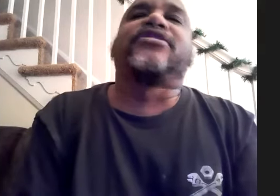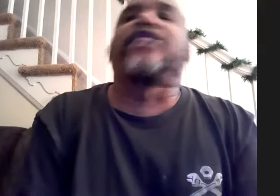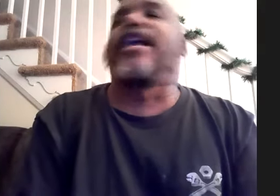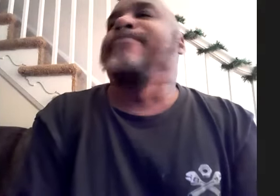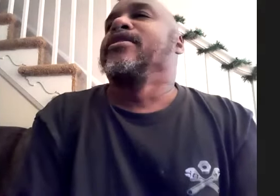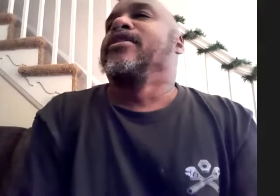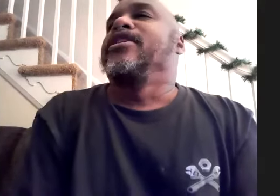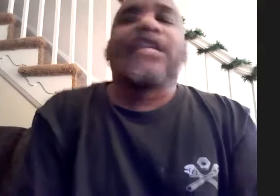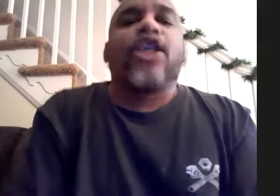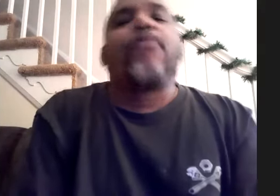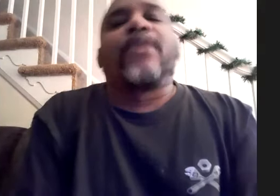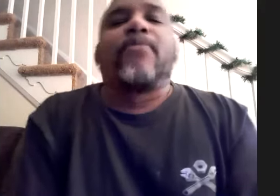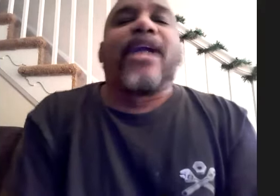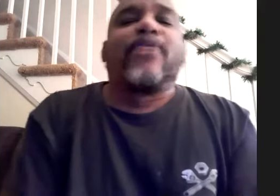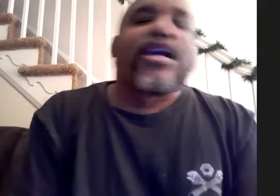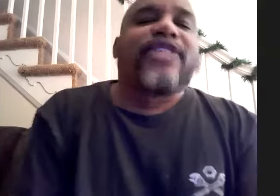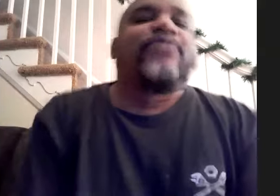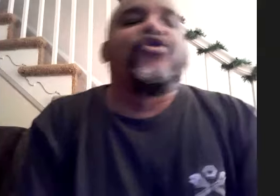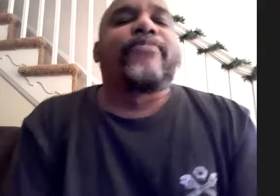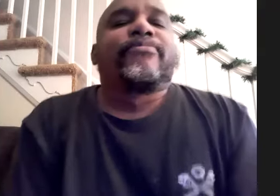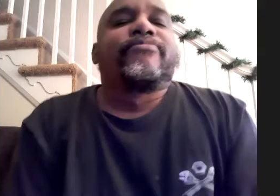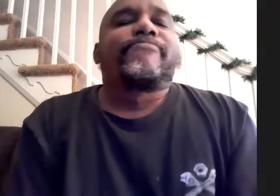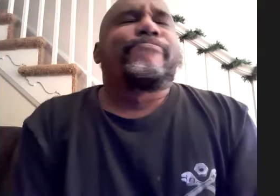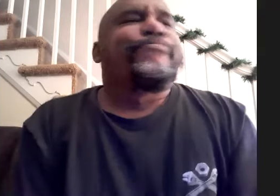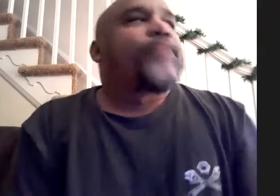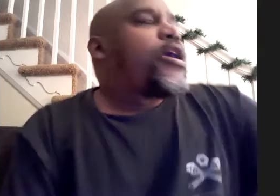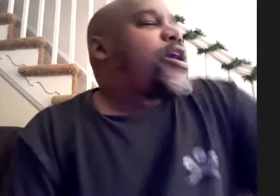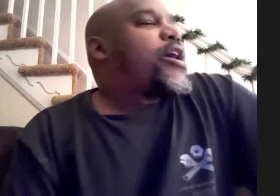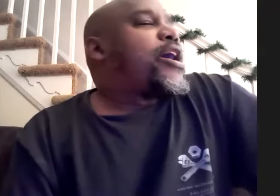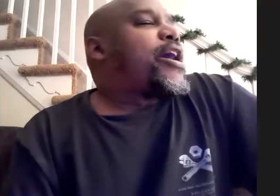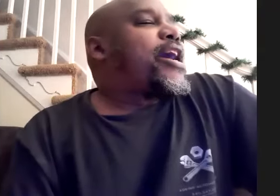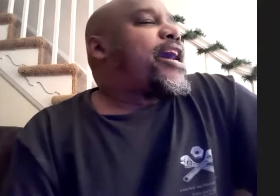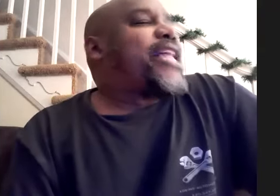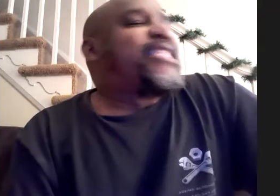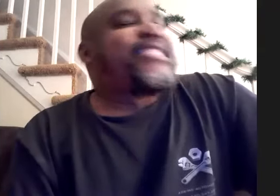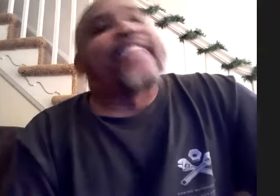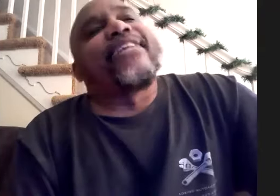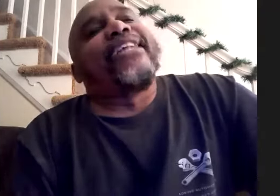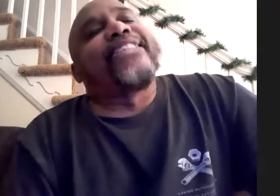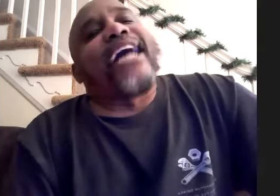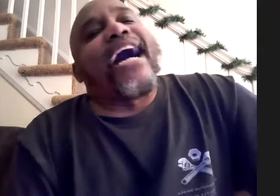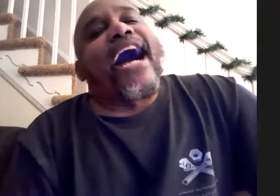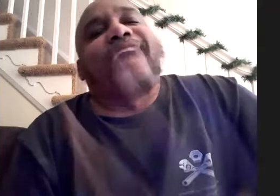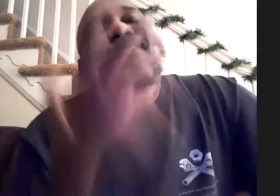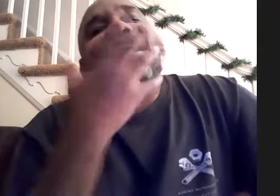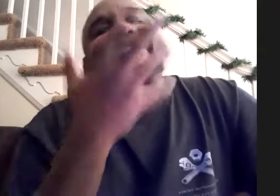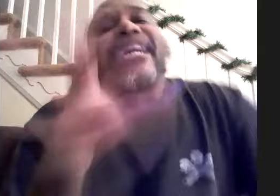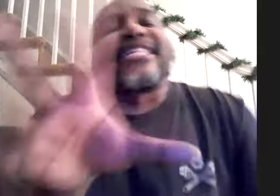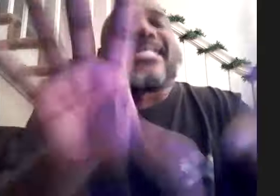and say you need to open up your mind to more kinds of music and i just sat there and i right it's like think think